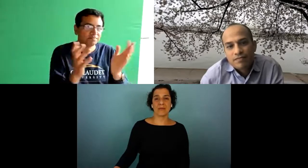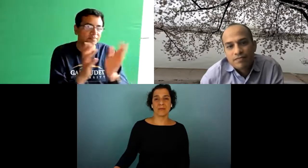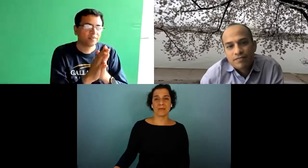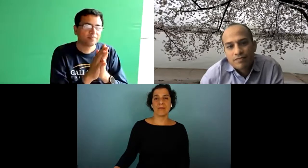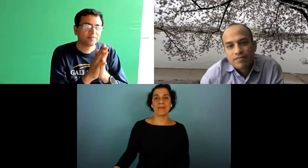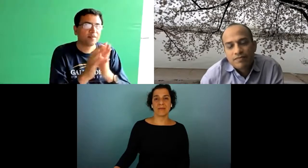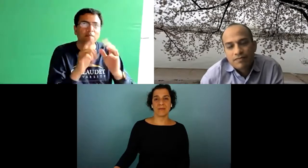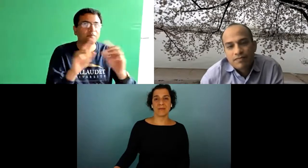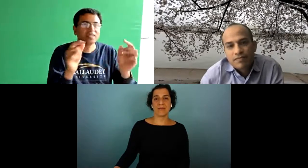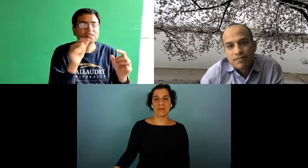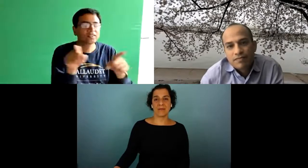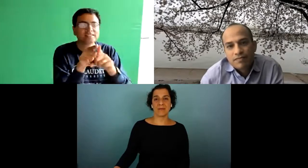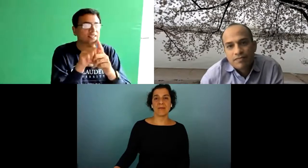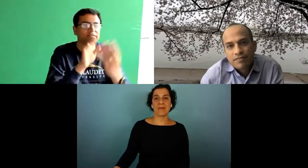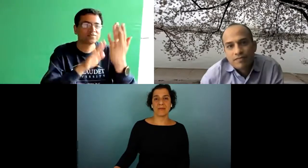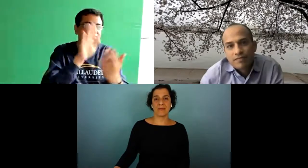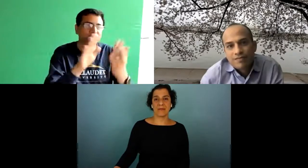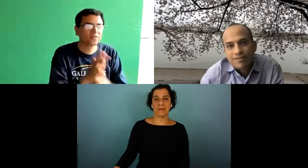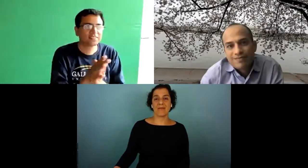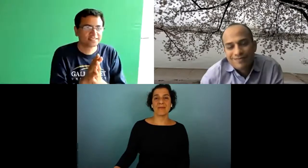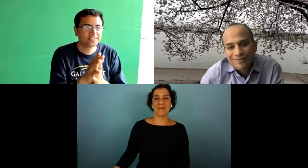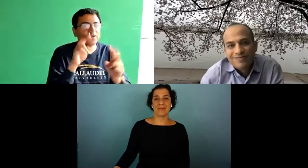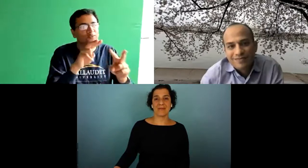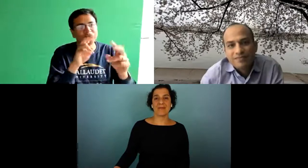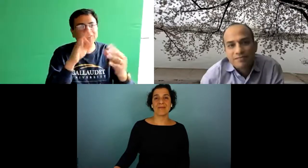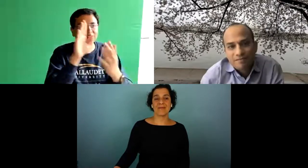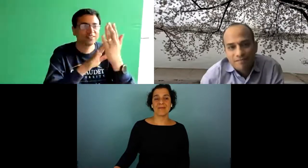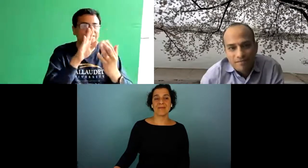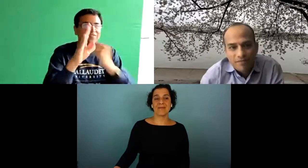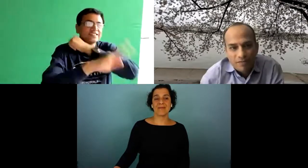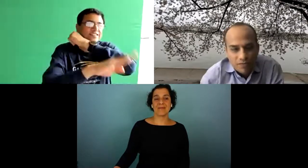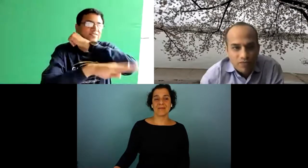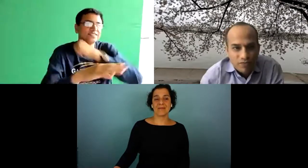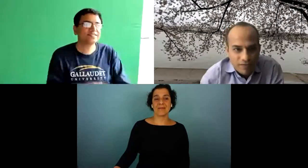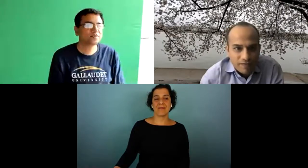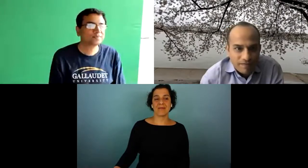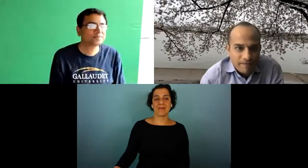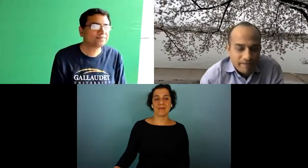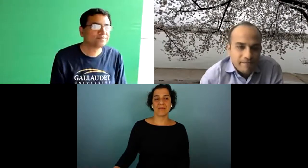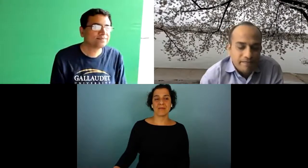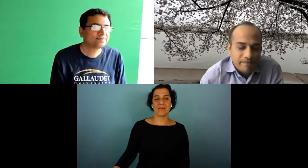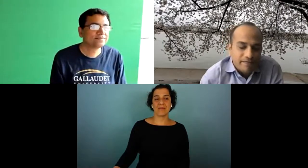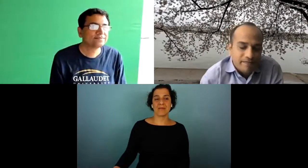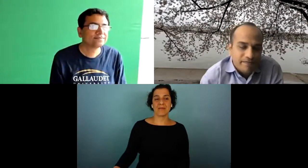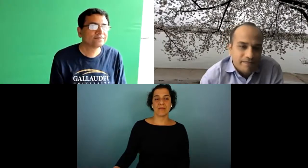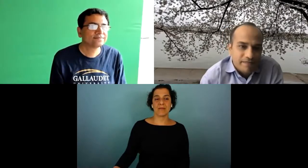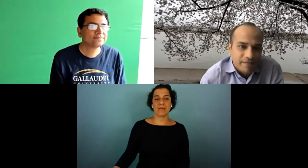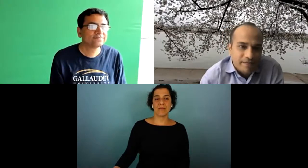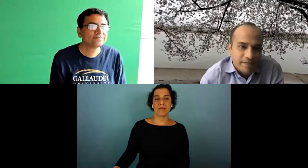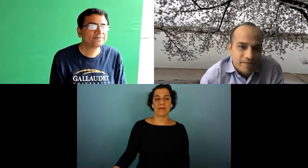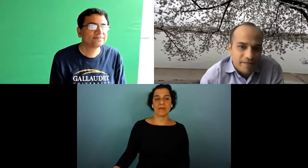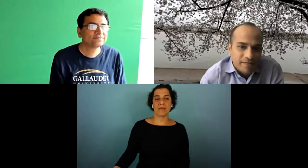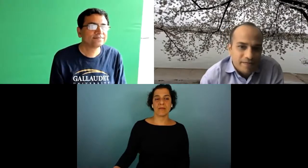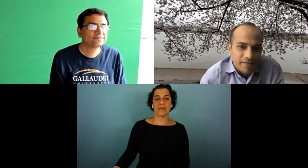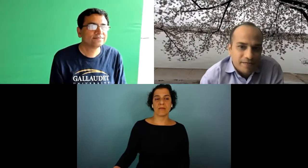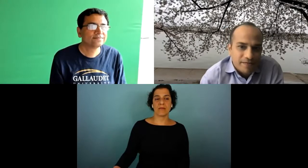doesn't help so we've tried to simplify things and make do but it by no means is an adequate substitute